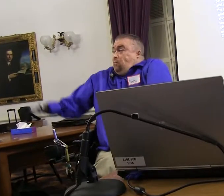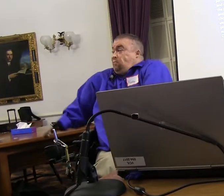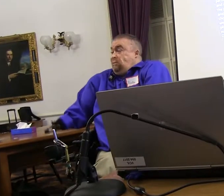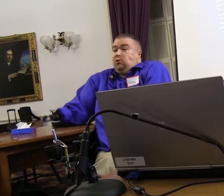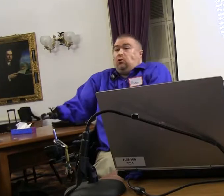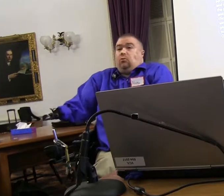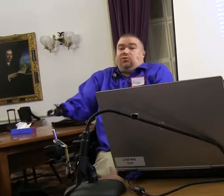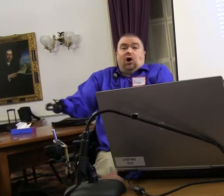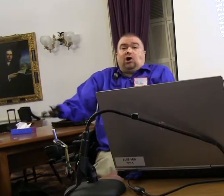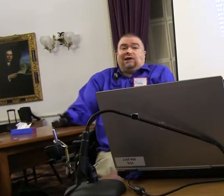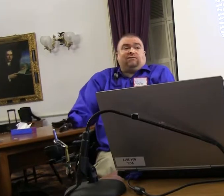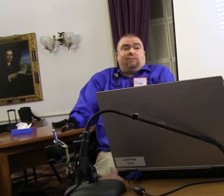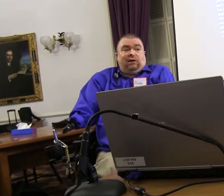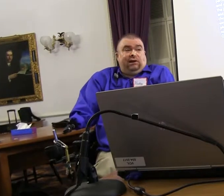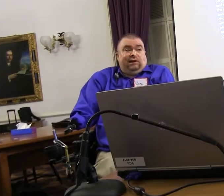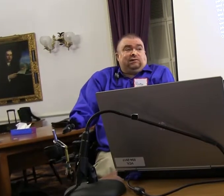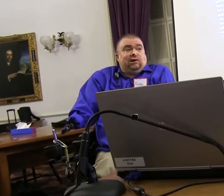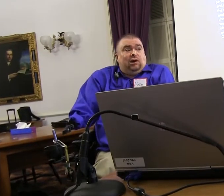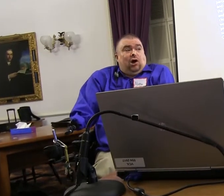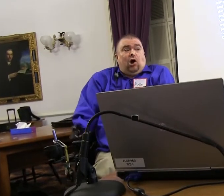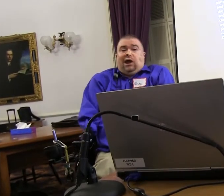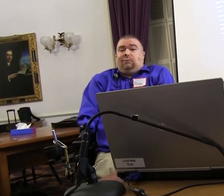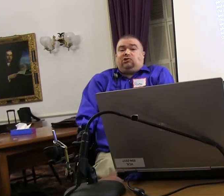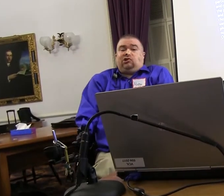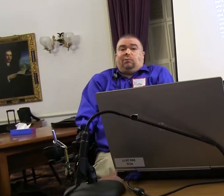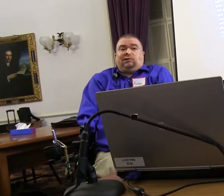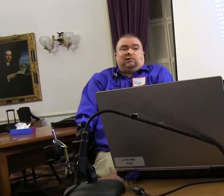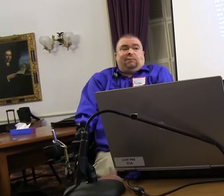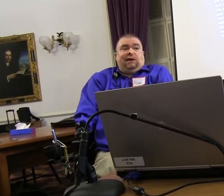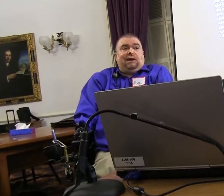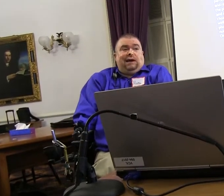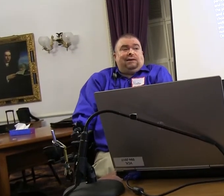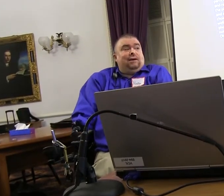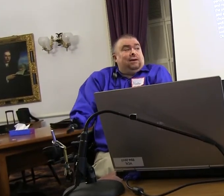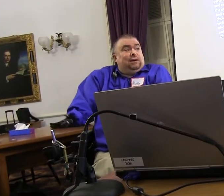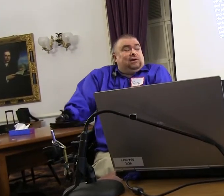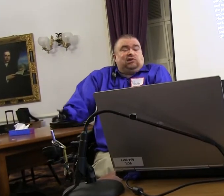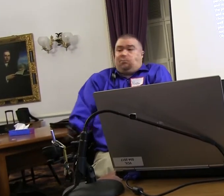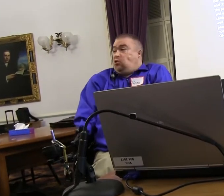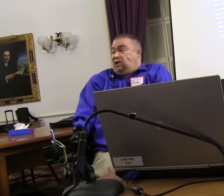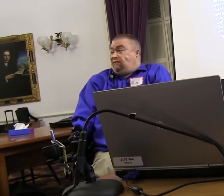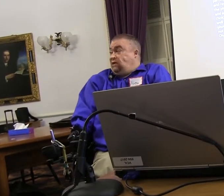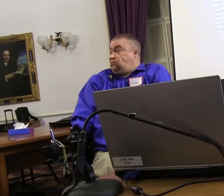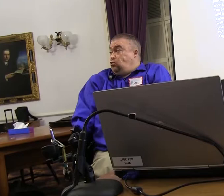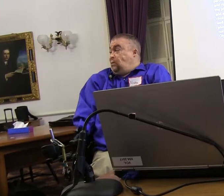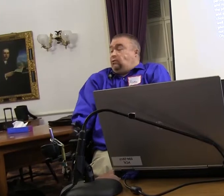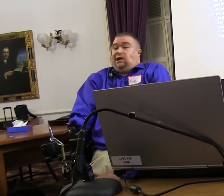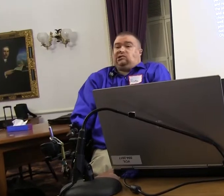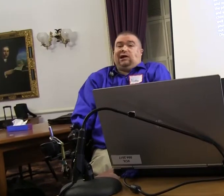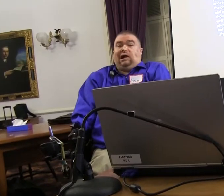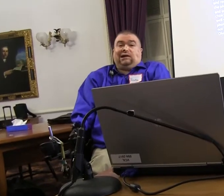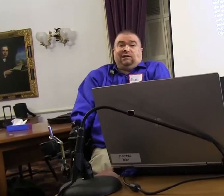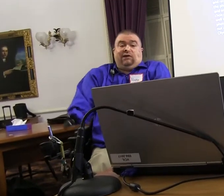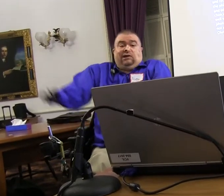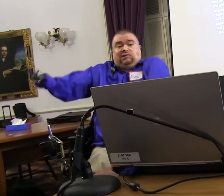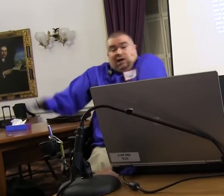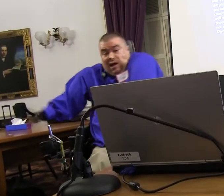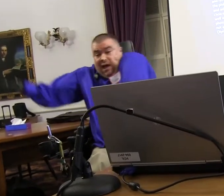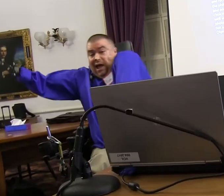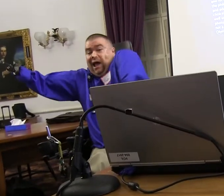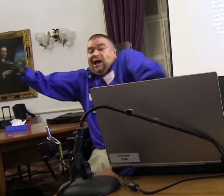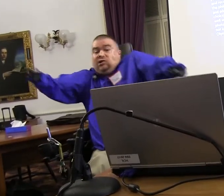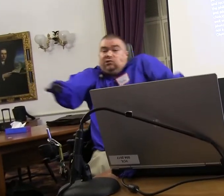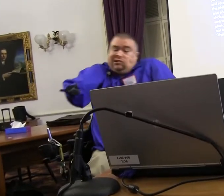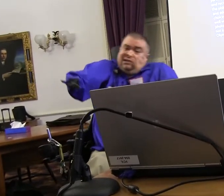people with all kinds of abilities are able to participate in sporting events or recreational activities.